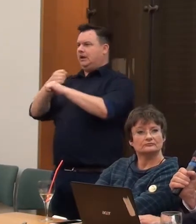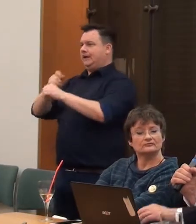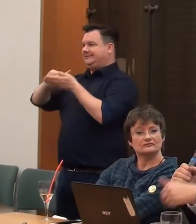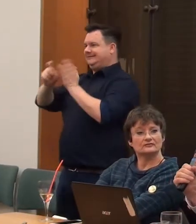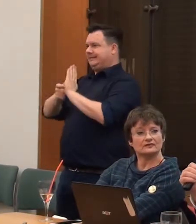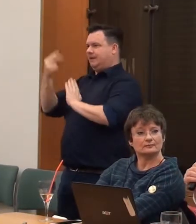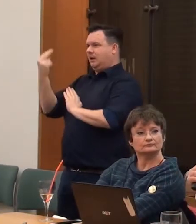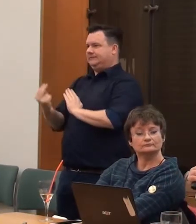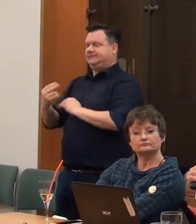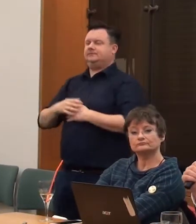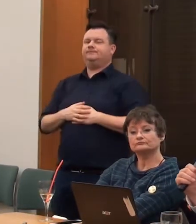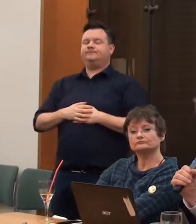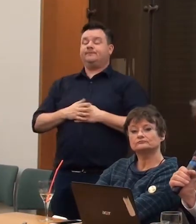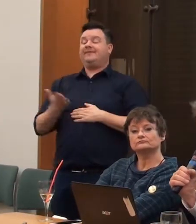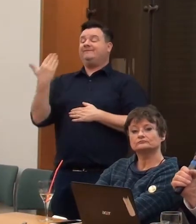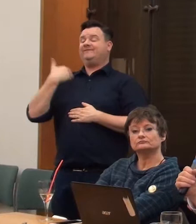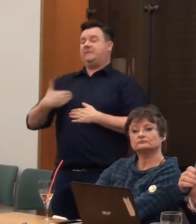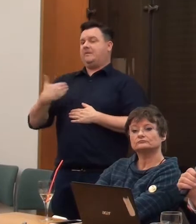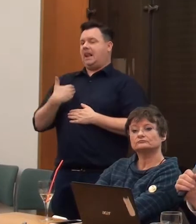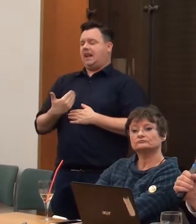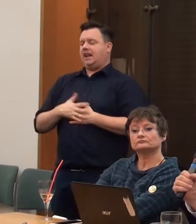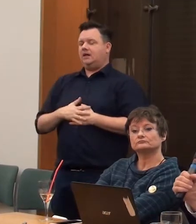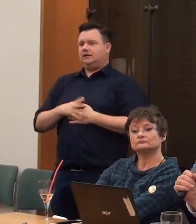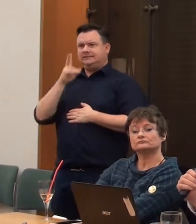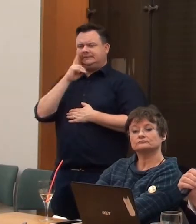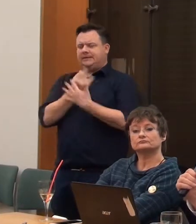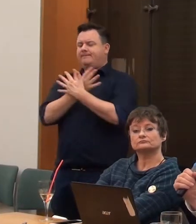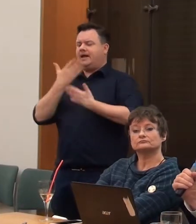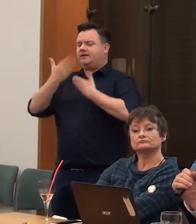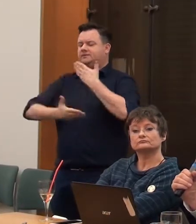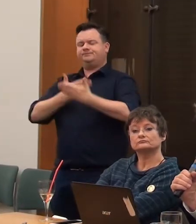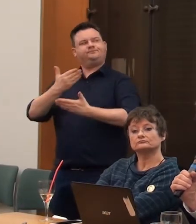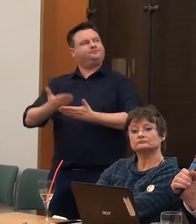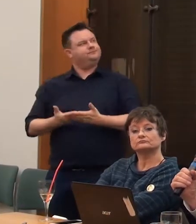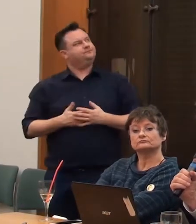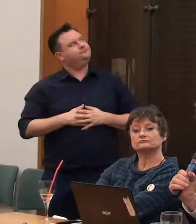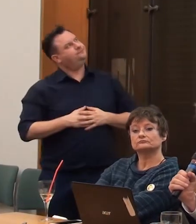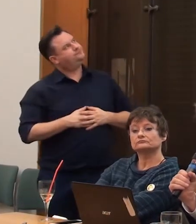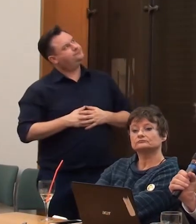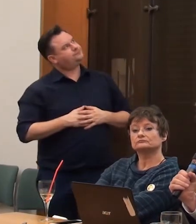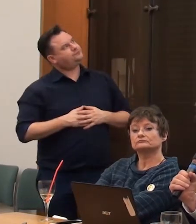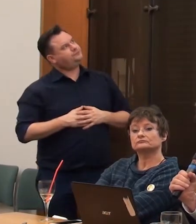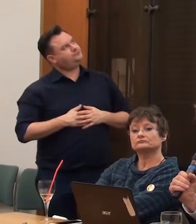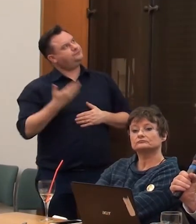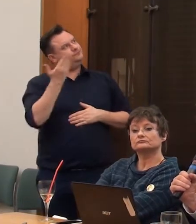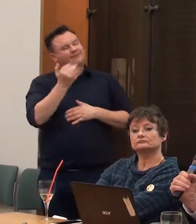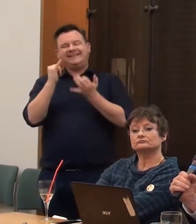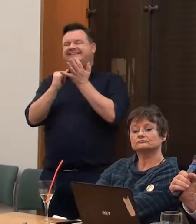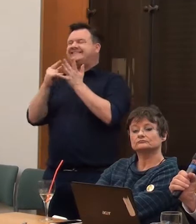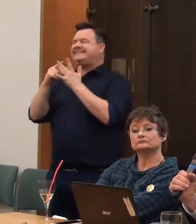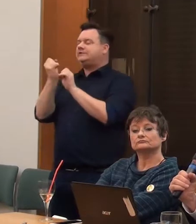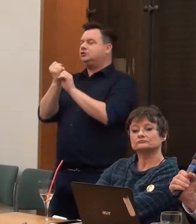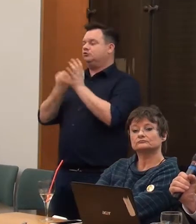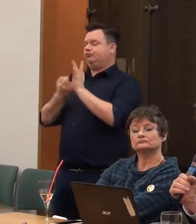Female artist, you can look for many stories here. Siegfried Hartingen was a well-known